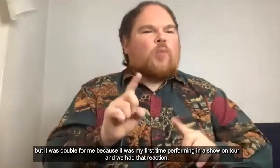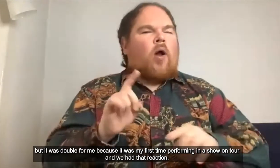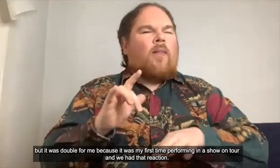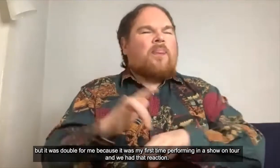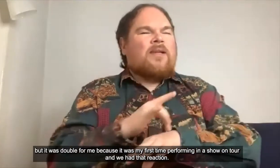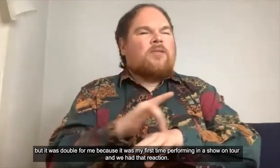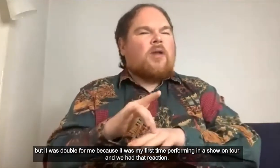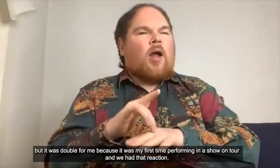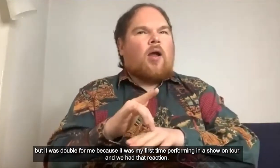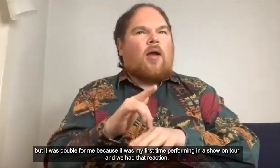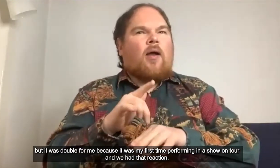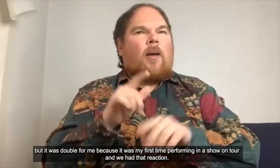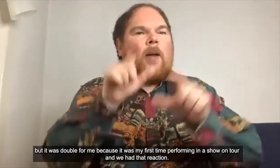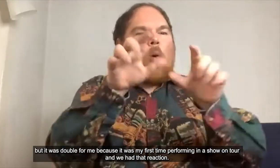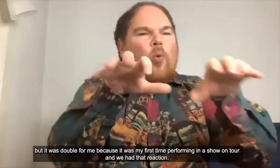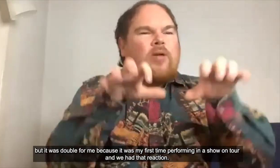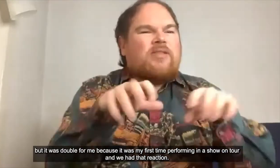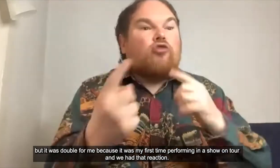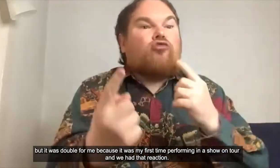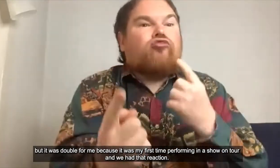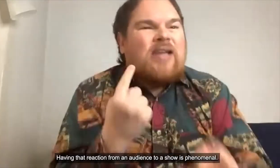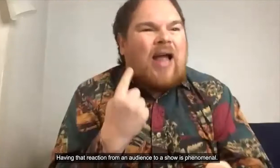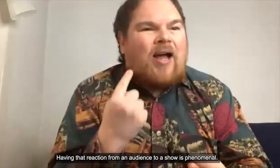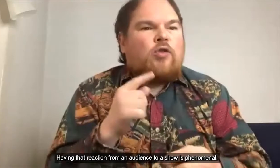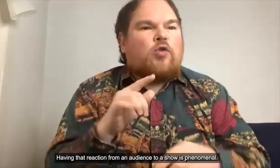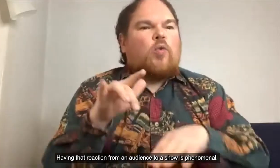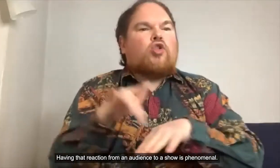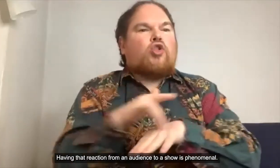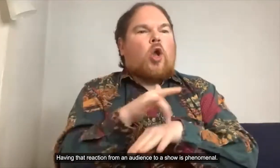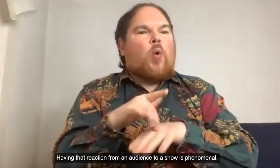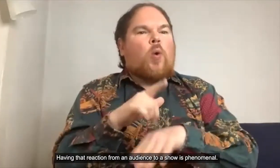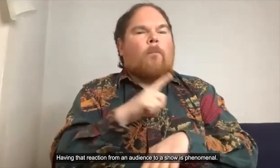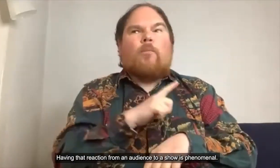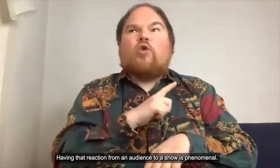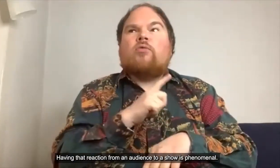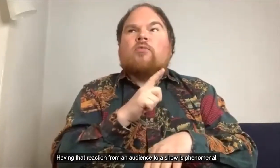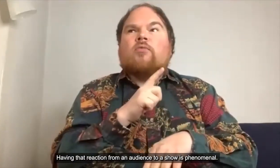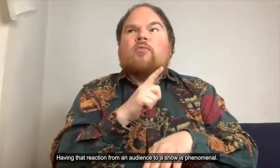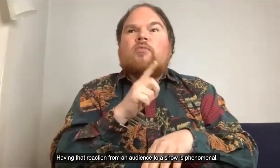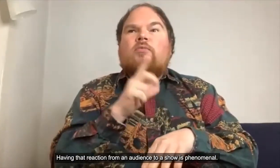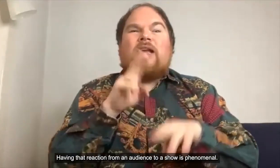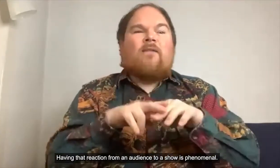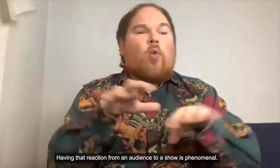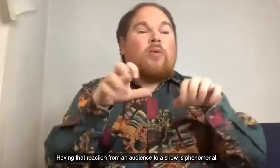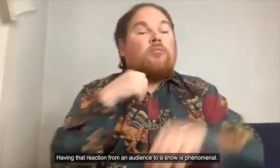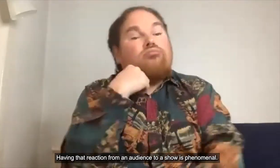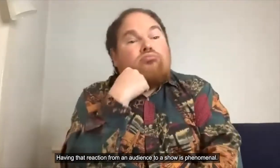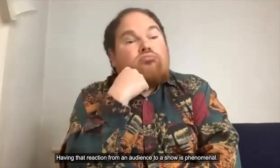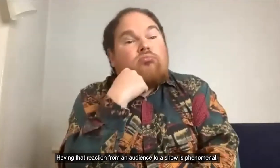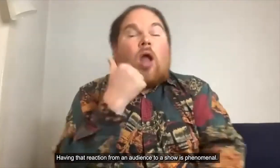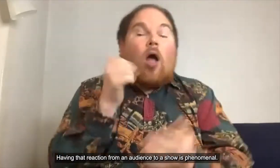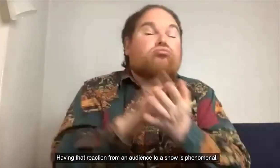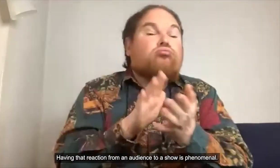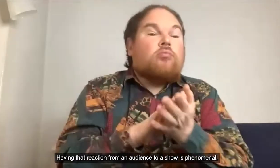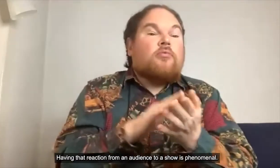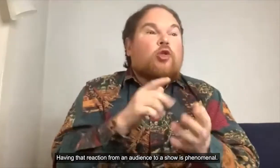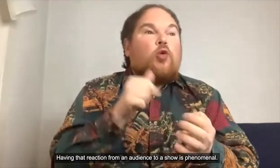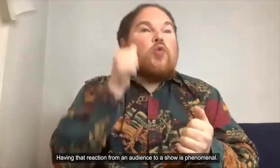and we had that reaction and so having that reaction from an audience to a show is phenomenal